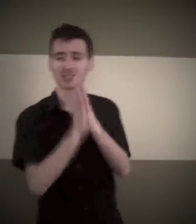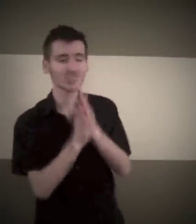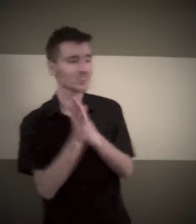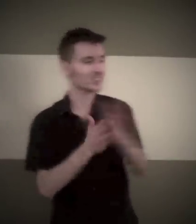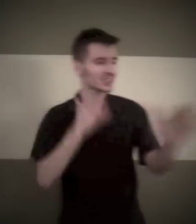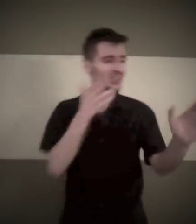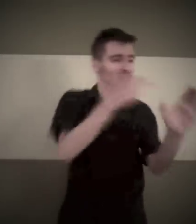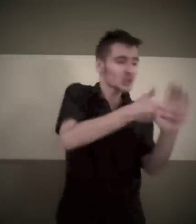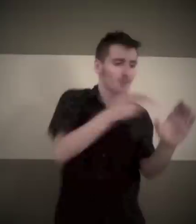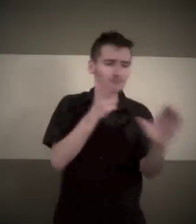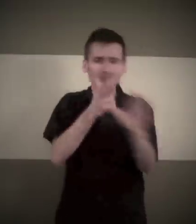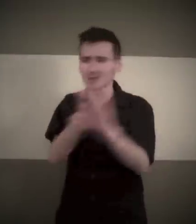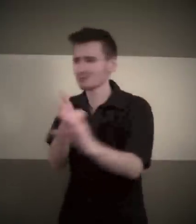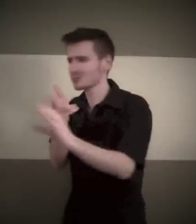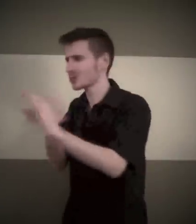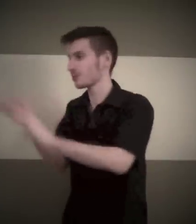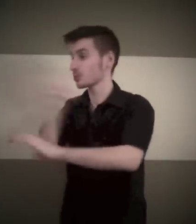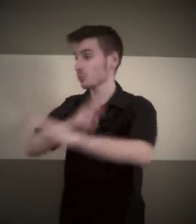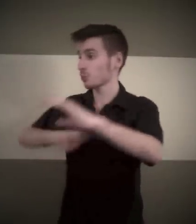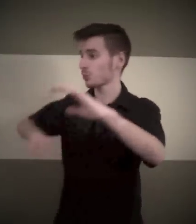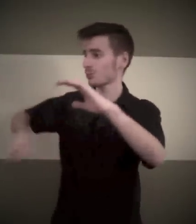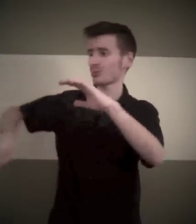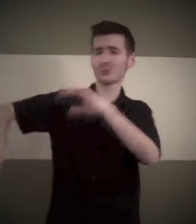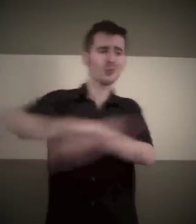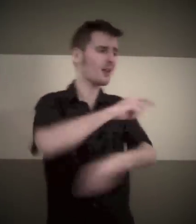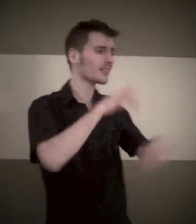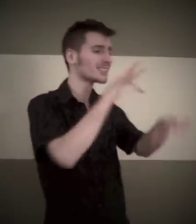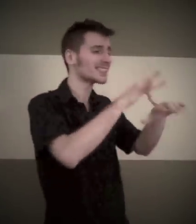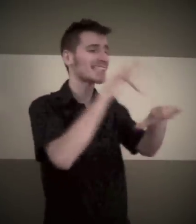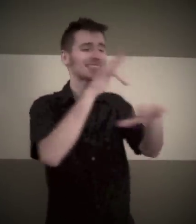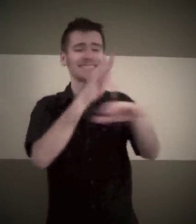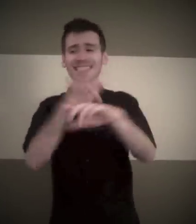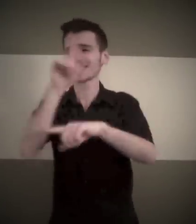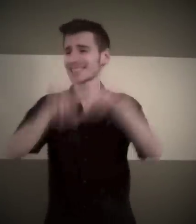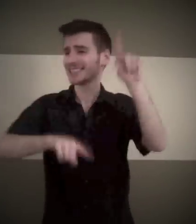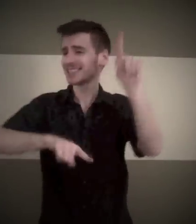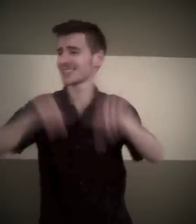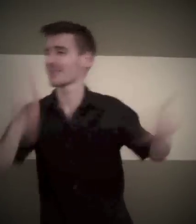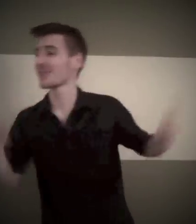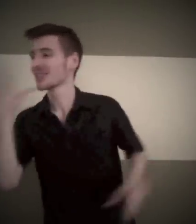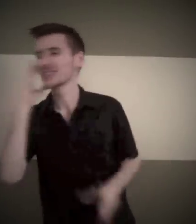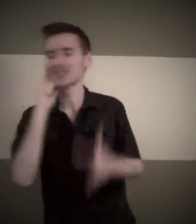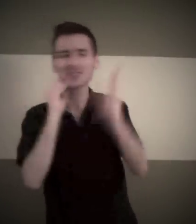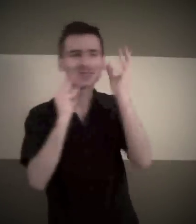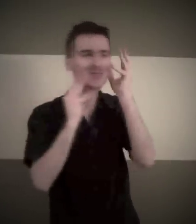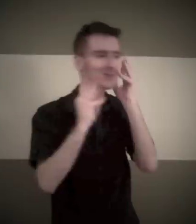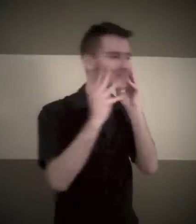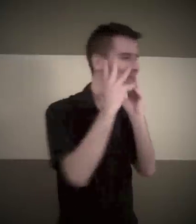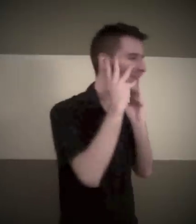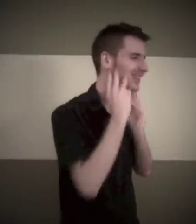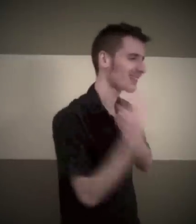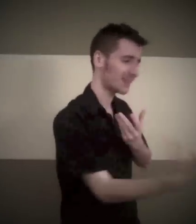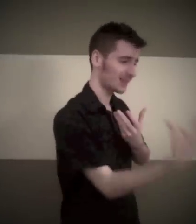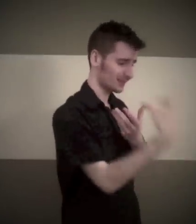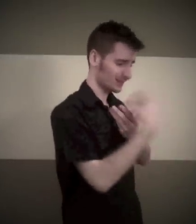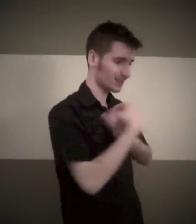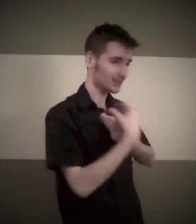every second that this world could give I saw so many places, the things that I did Yeah, with